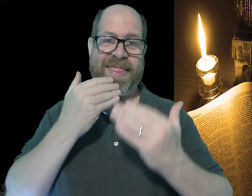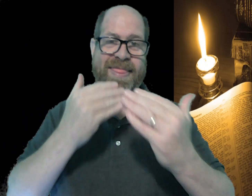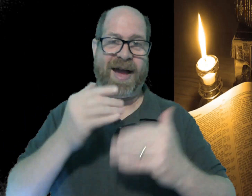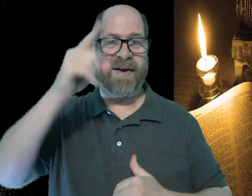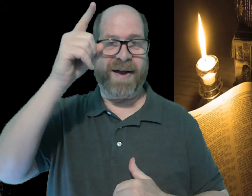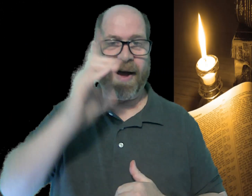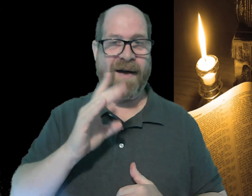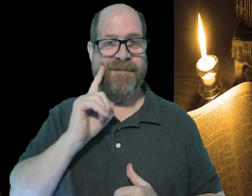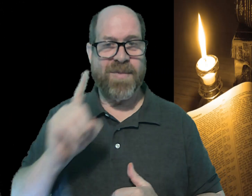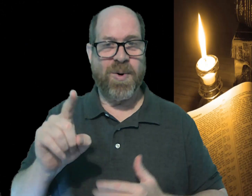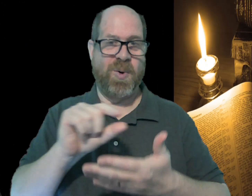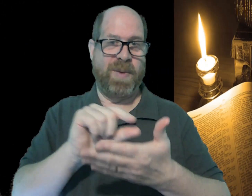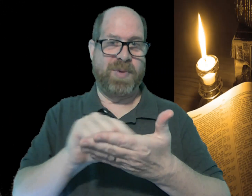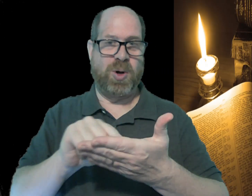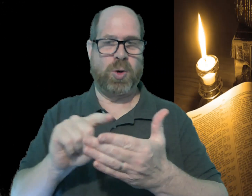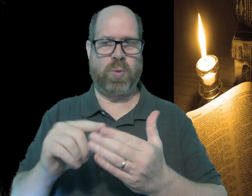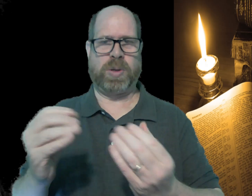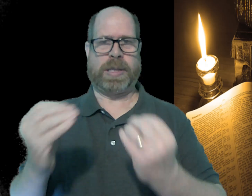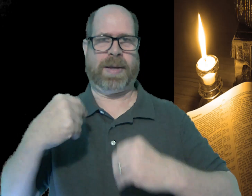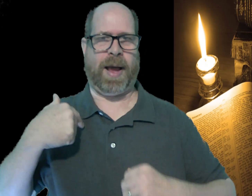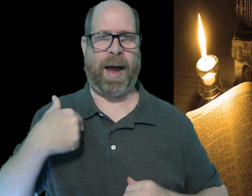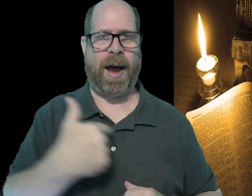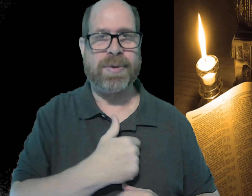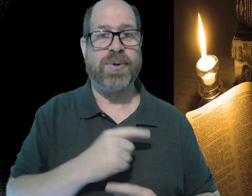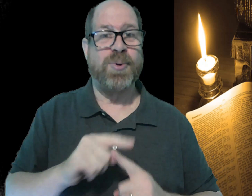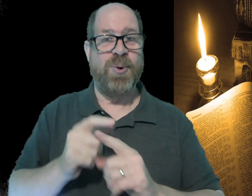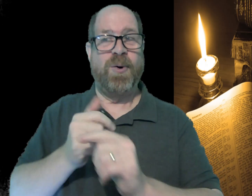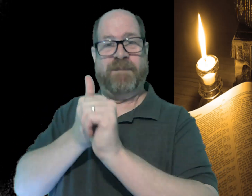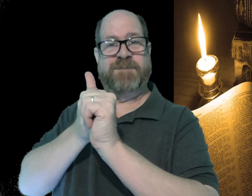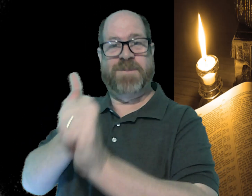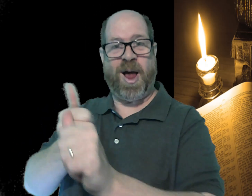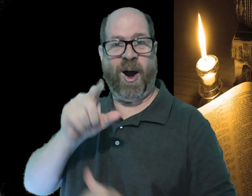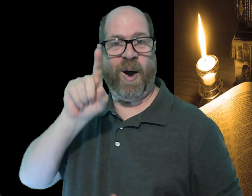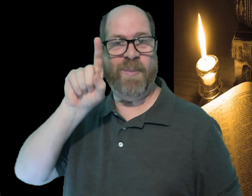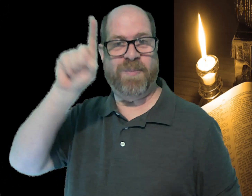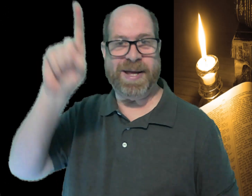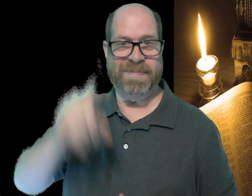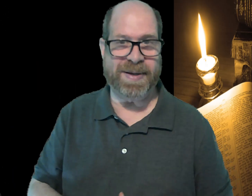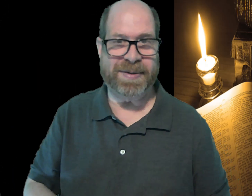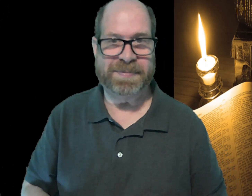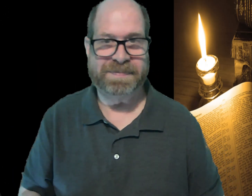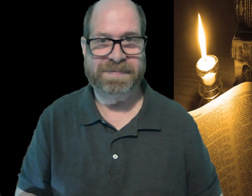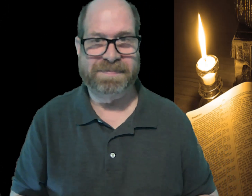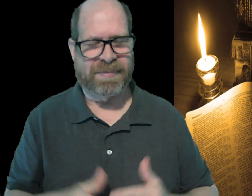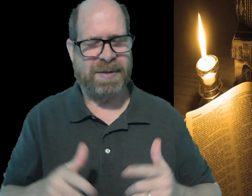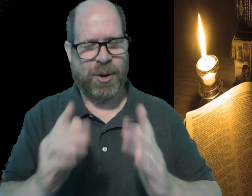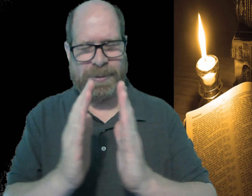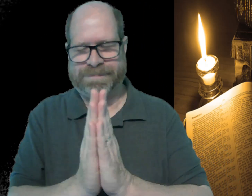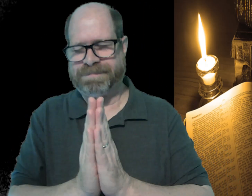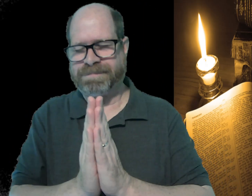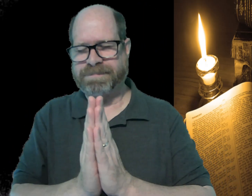I really thank God for the scripture that teaches us to follow him. Let's pray.